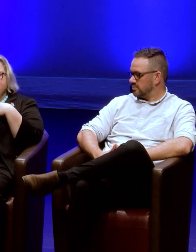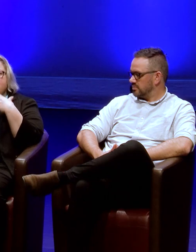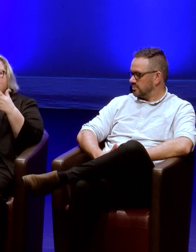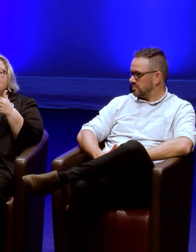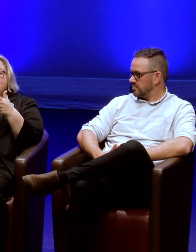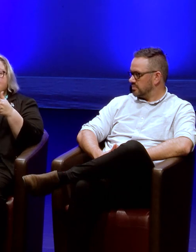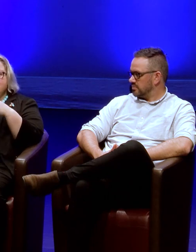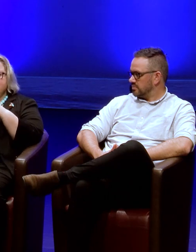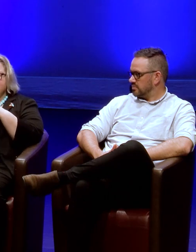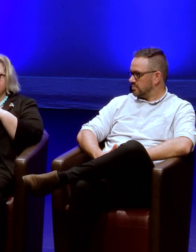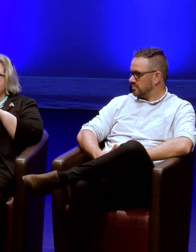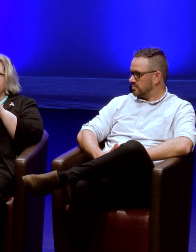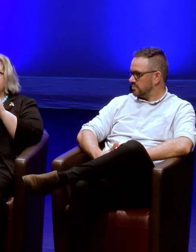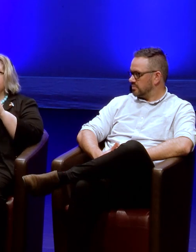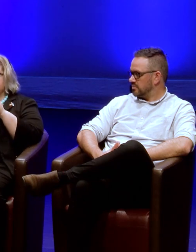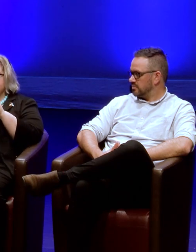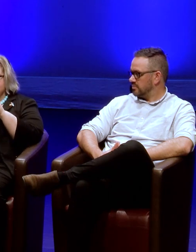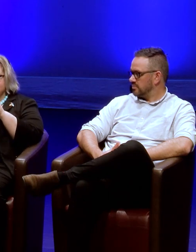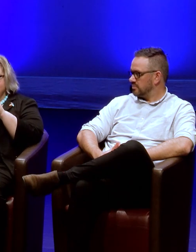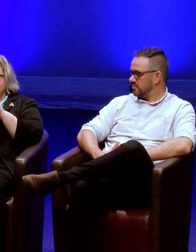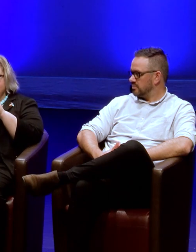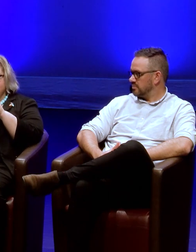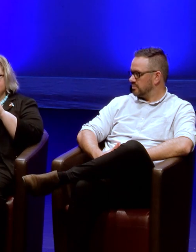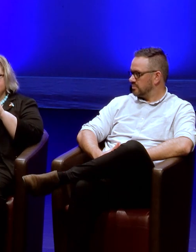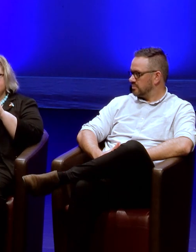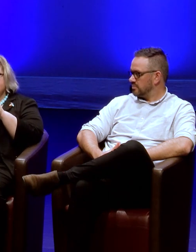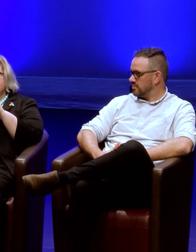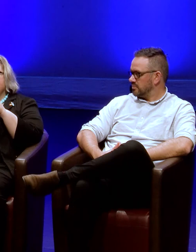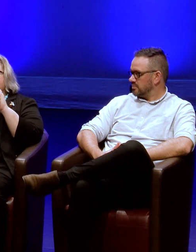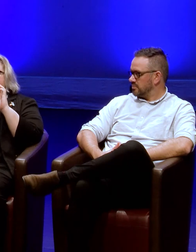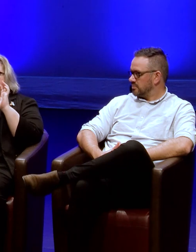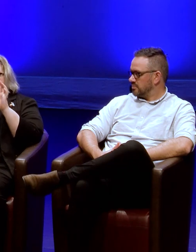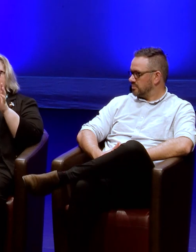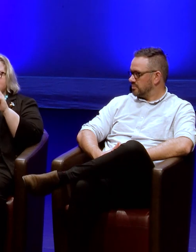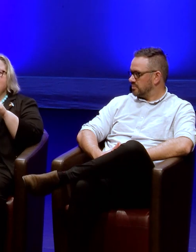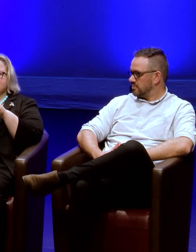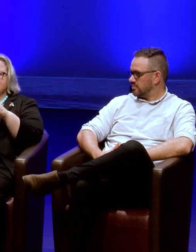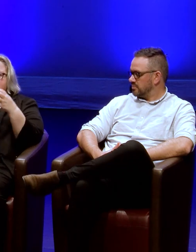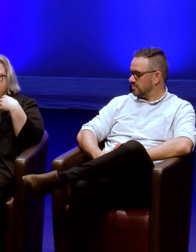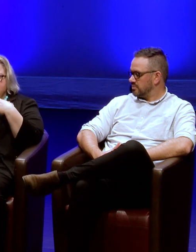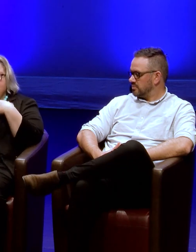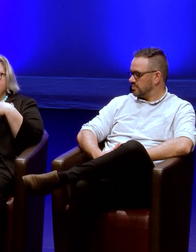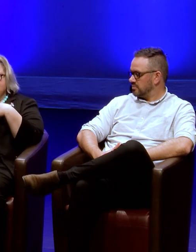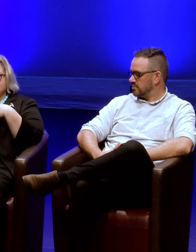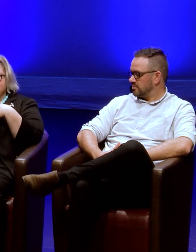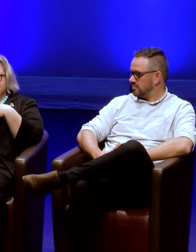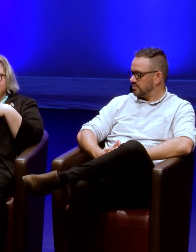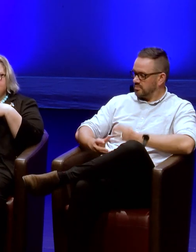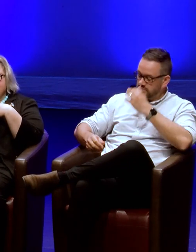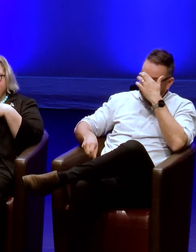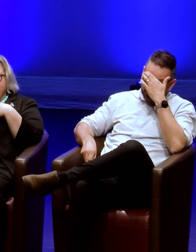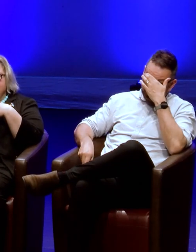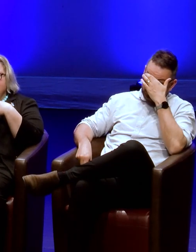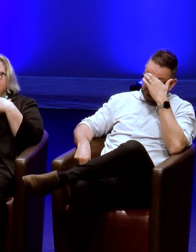profile so I could do this research. All four have been shut down by Facebook. I literally can't do it without it being my personal